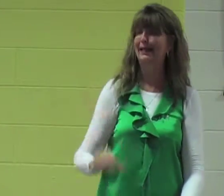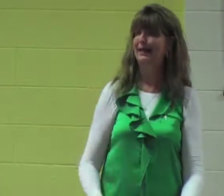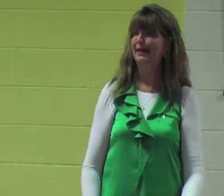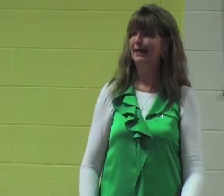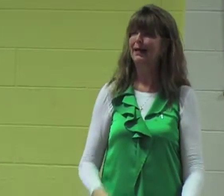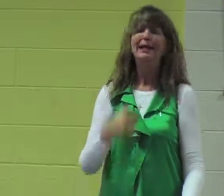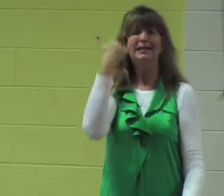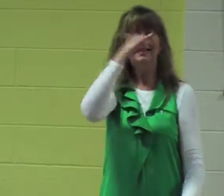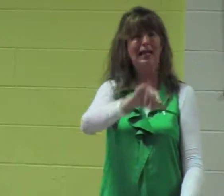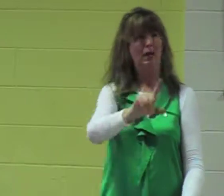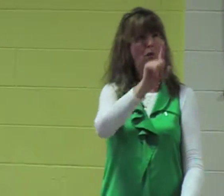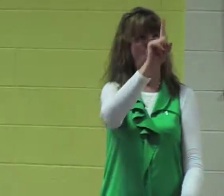perfect man